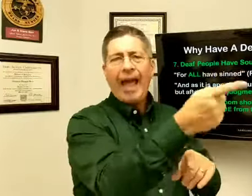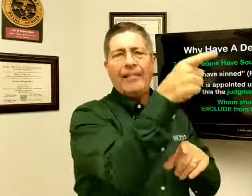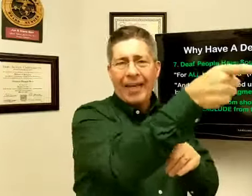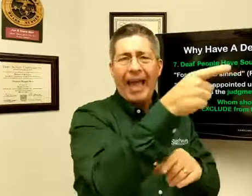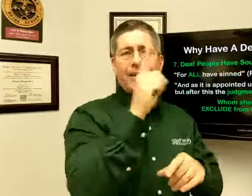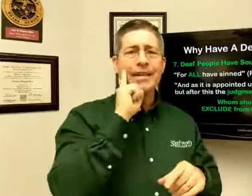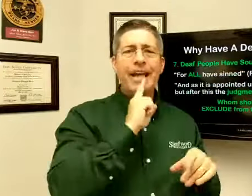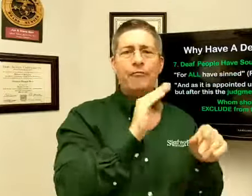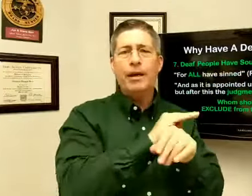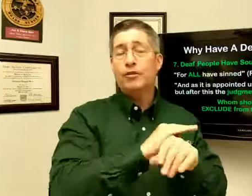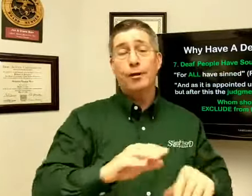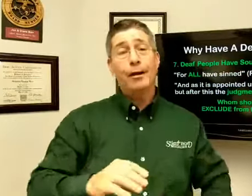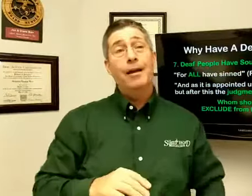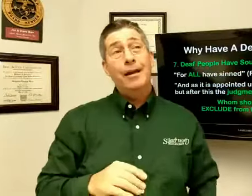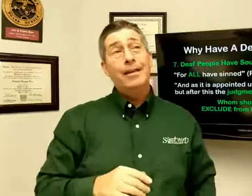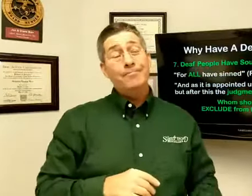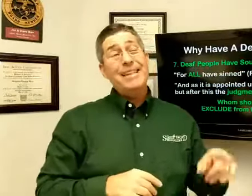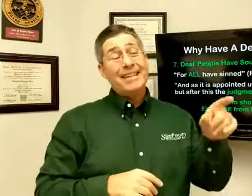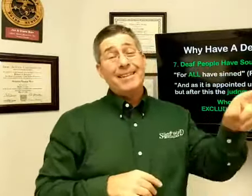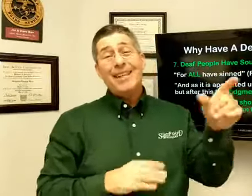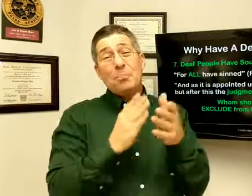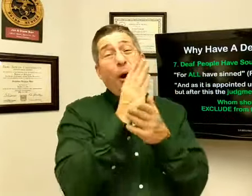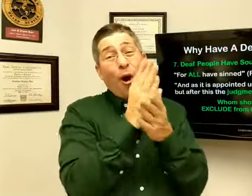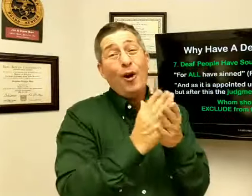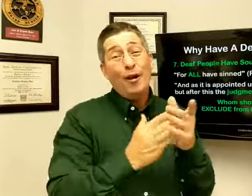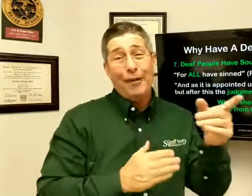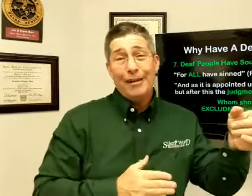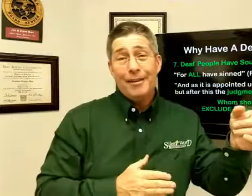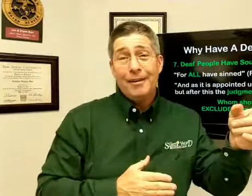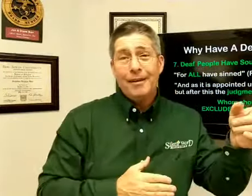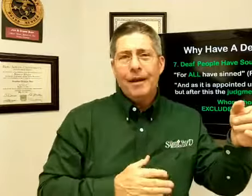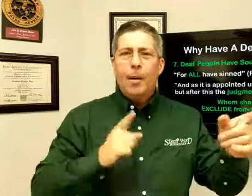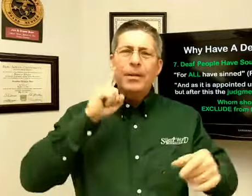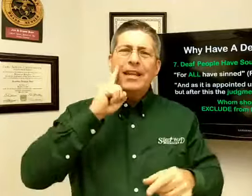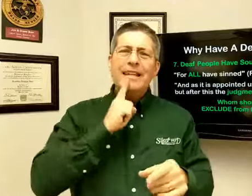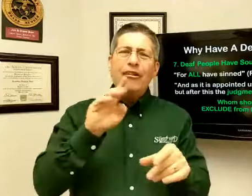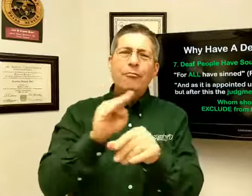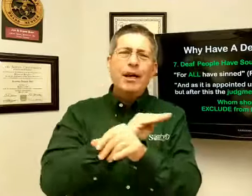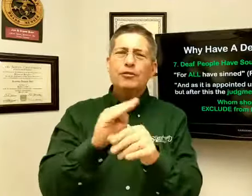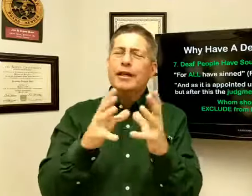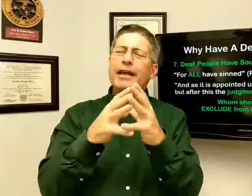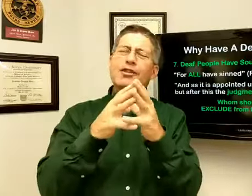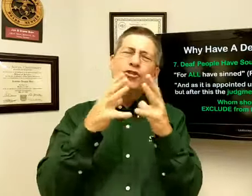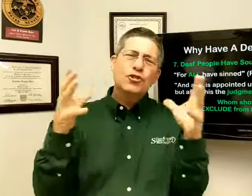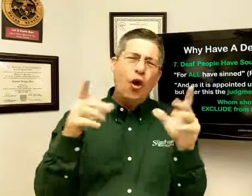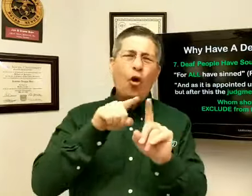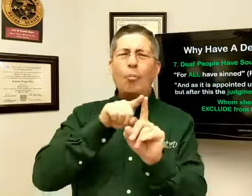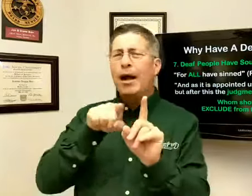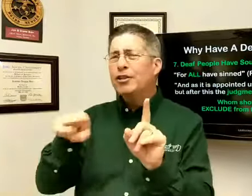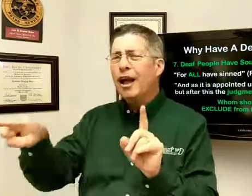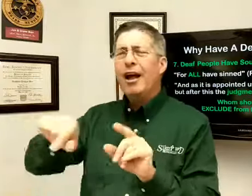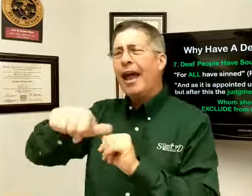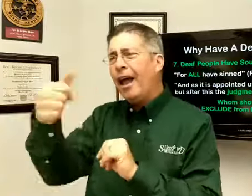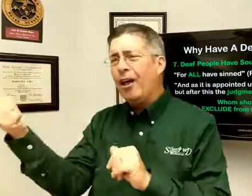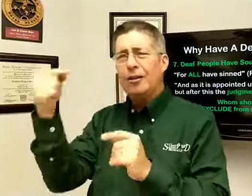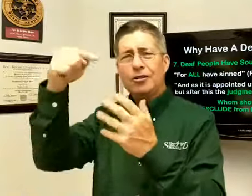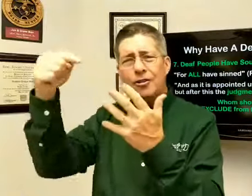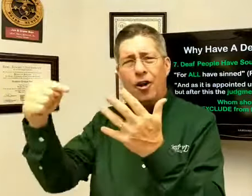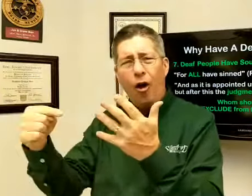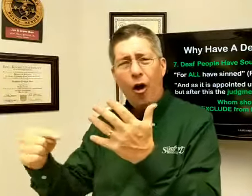is the deaf ministry. That's part of it. But the deaf ministry is so much else. All